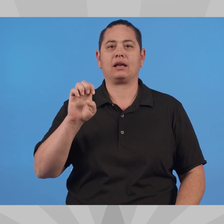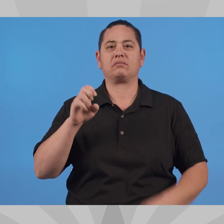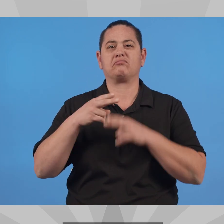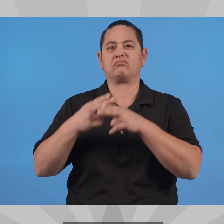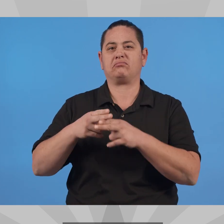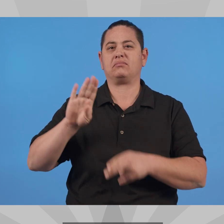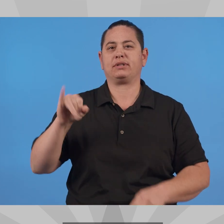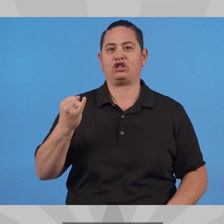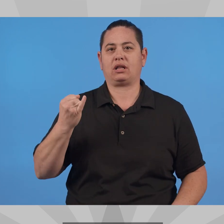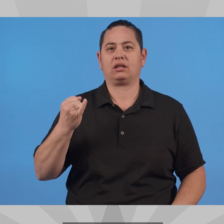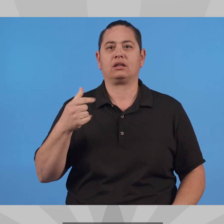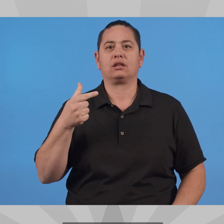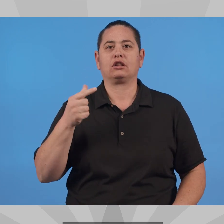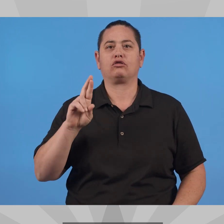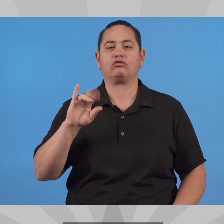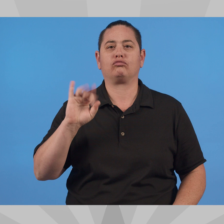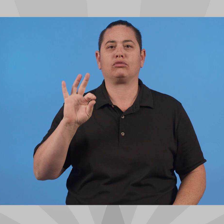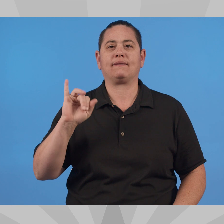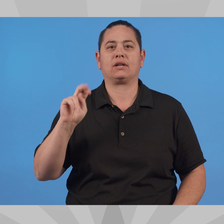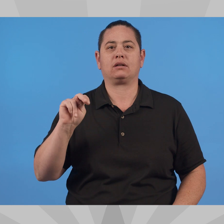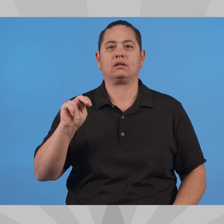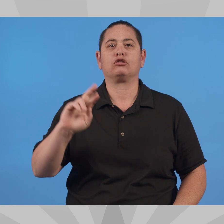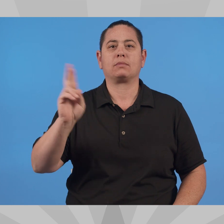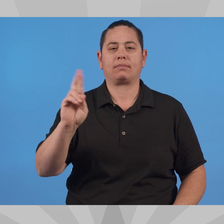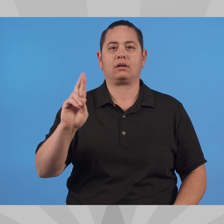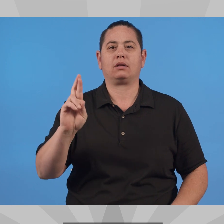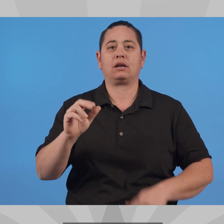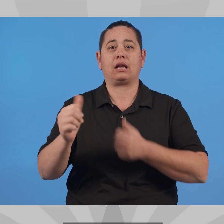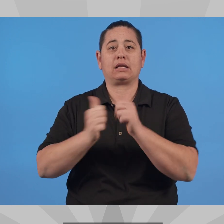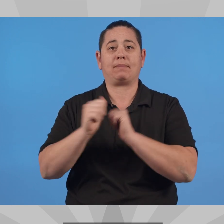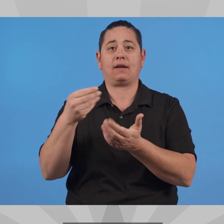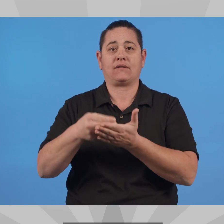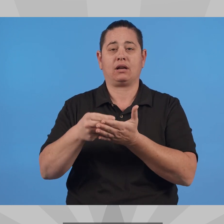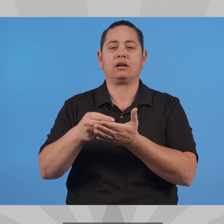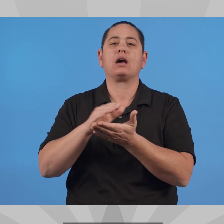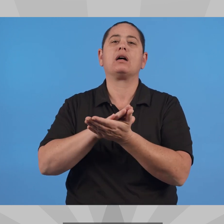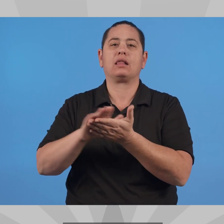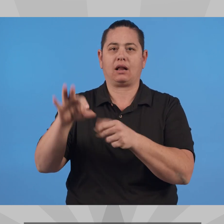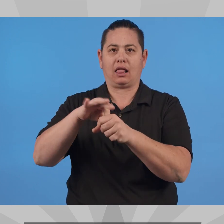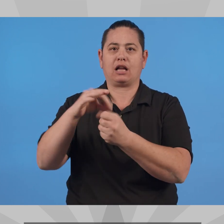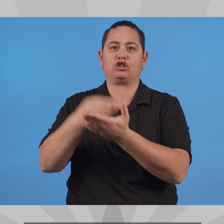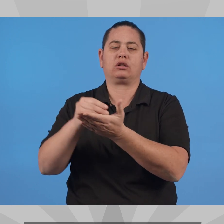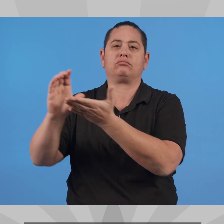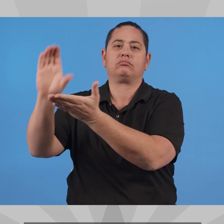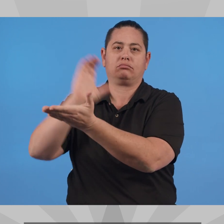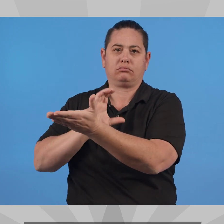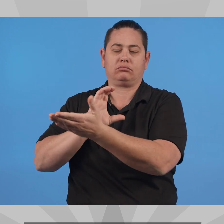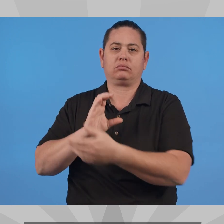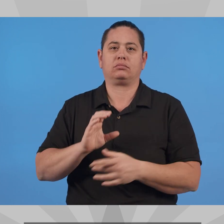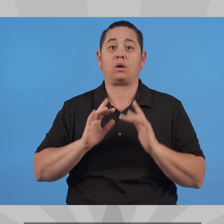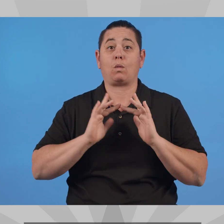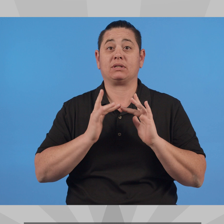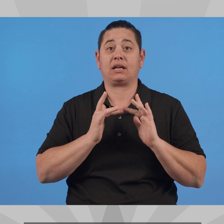Blaine B.J. Party Republican Campaign Funding,